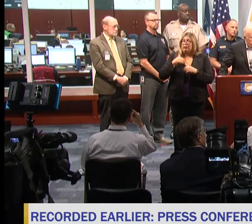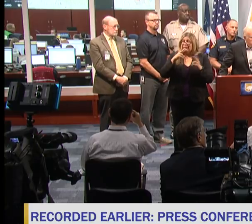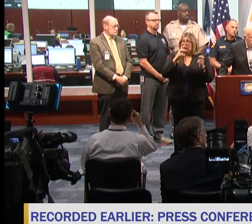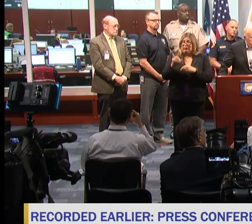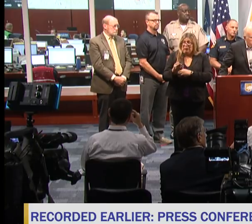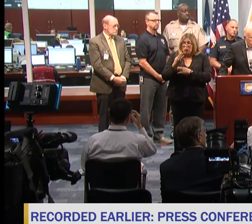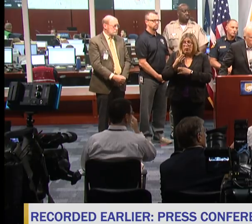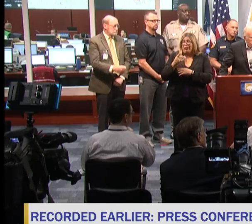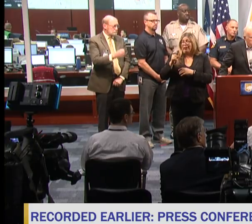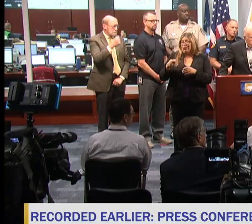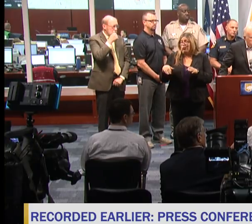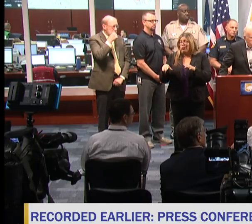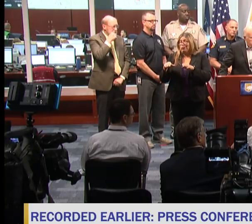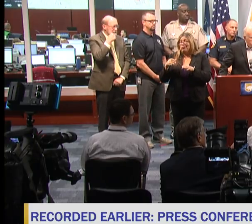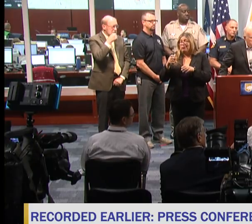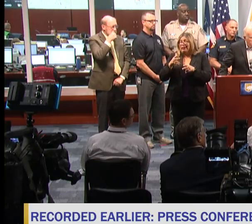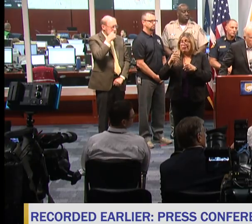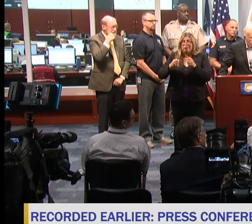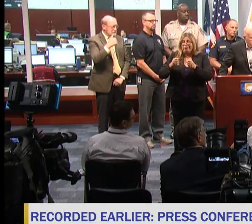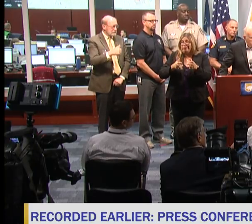a lane for a while.